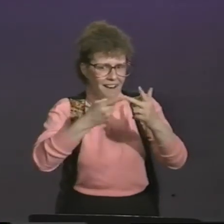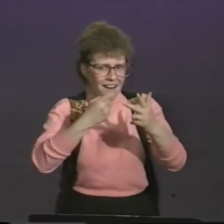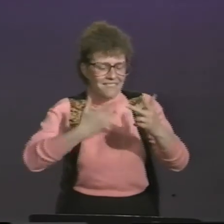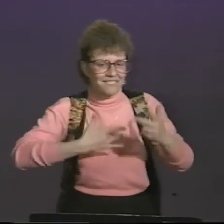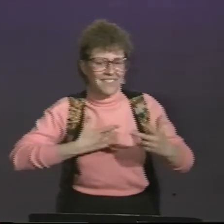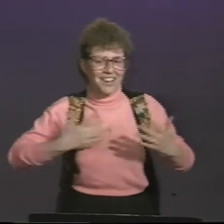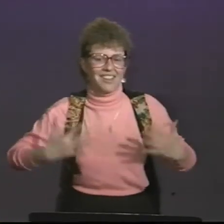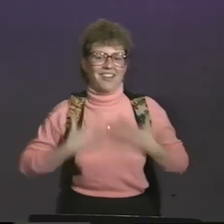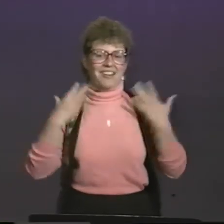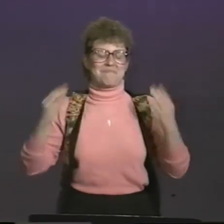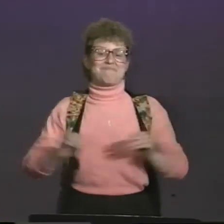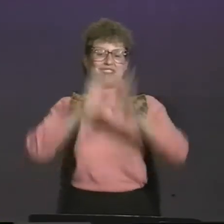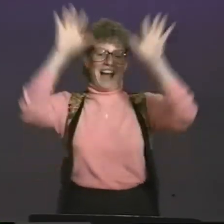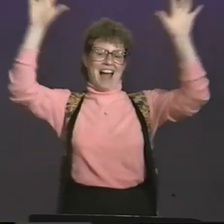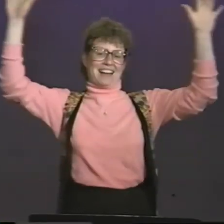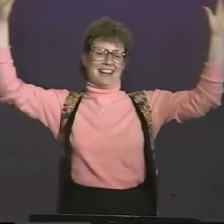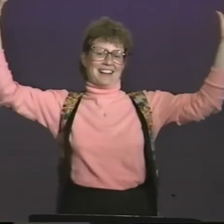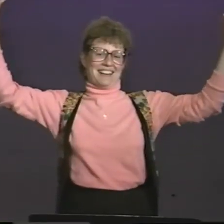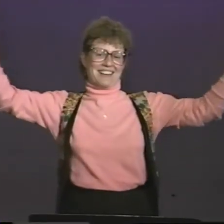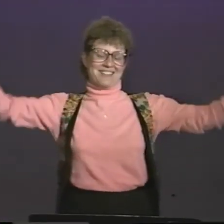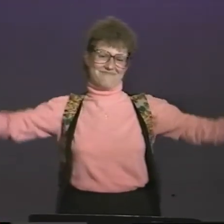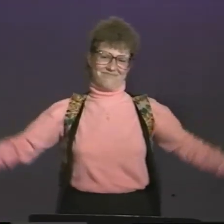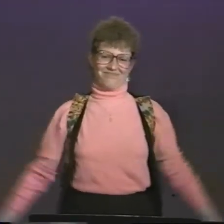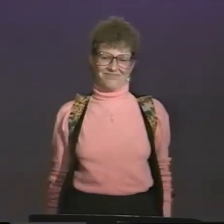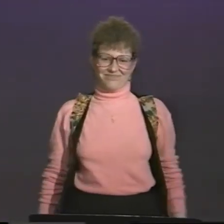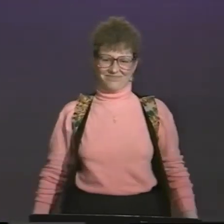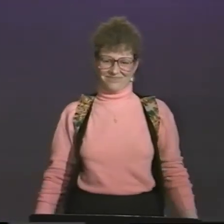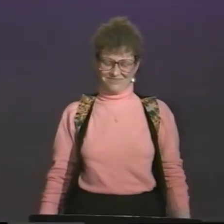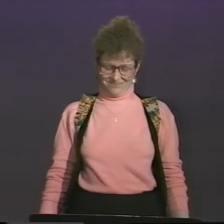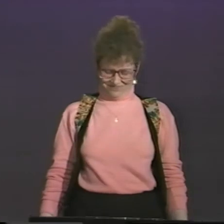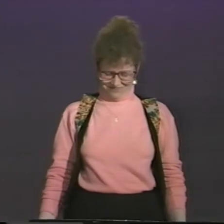And now we have all of these things, and our lives are so much brighter.